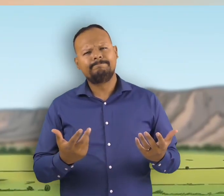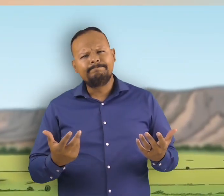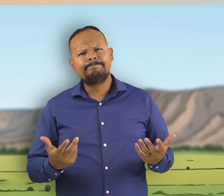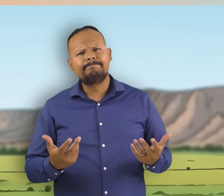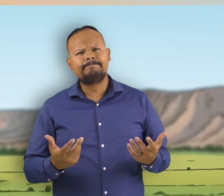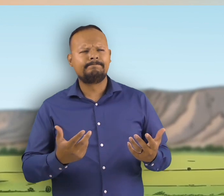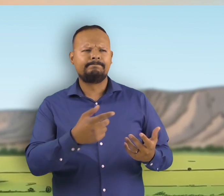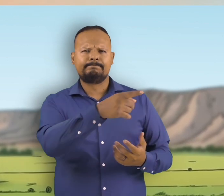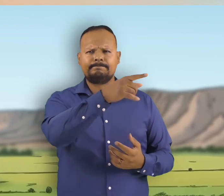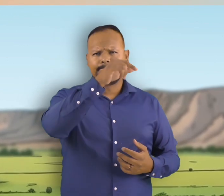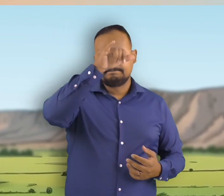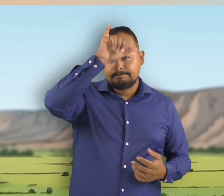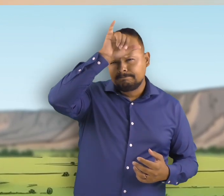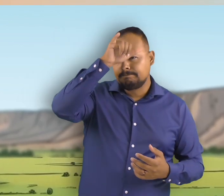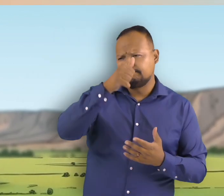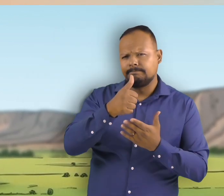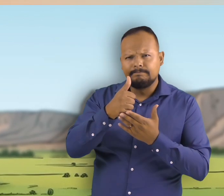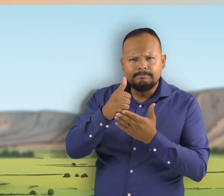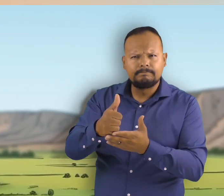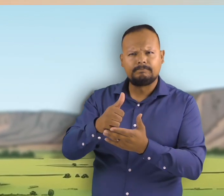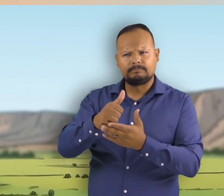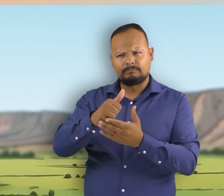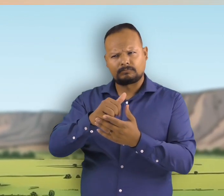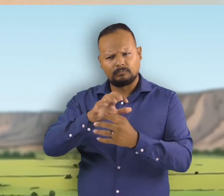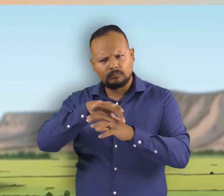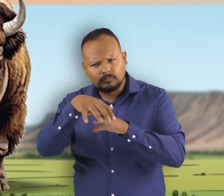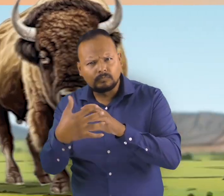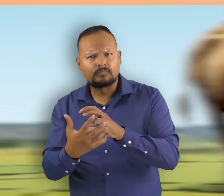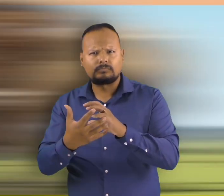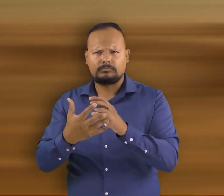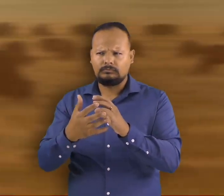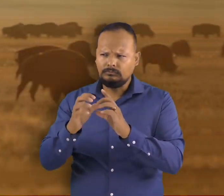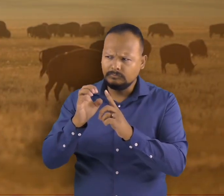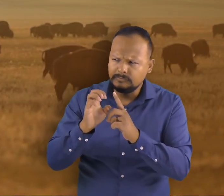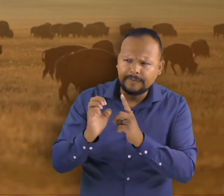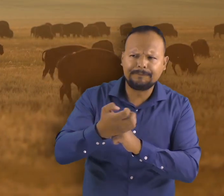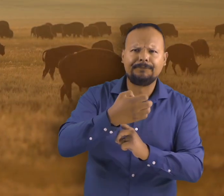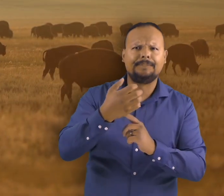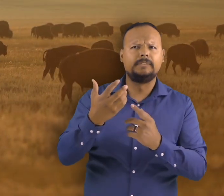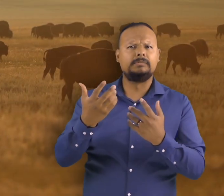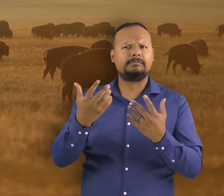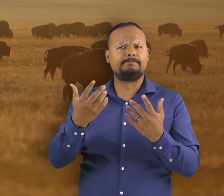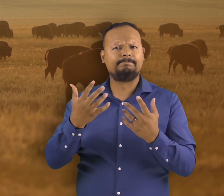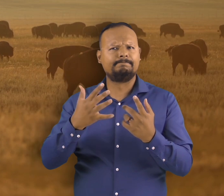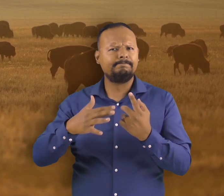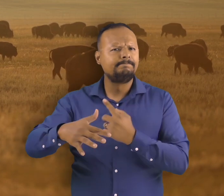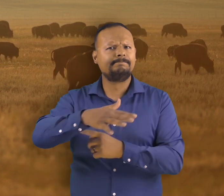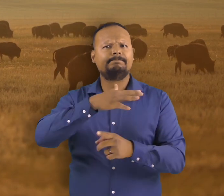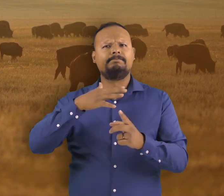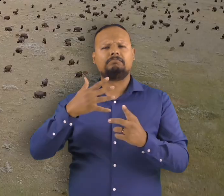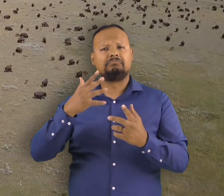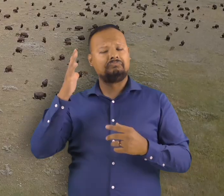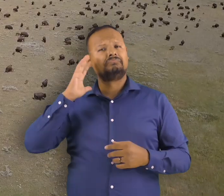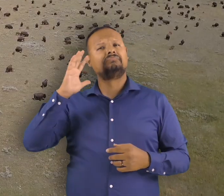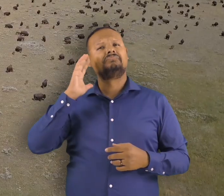why are bison important to the environment at one point in history 30 to 60